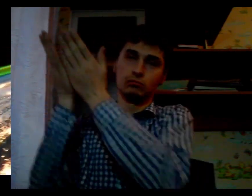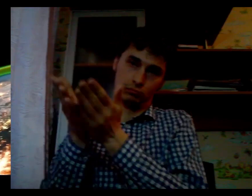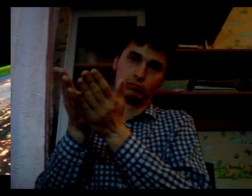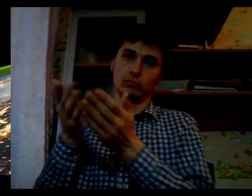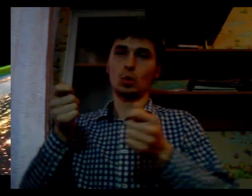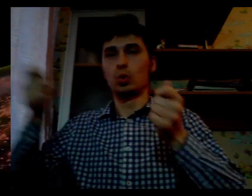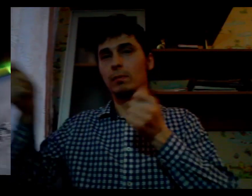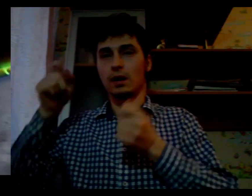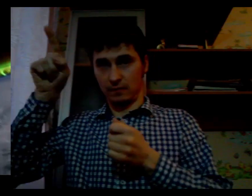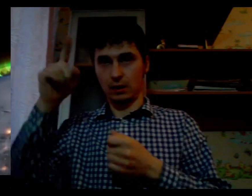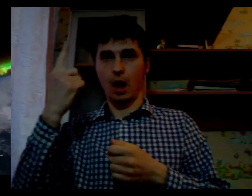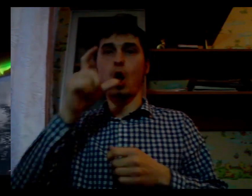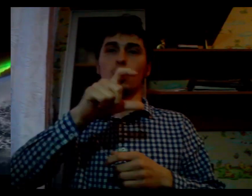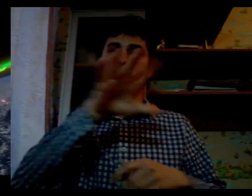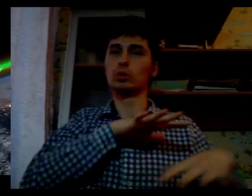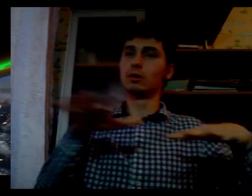scientists